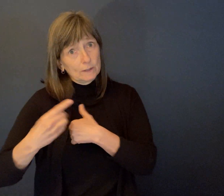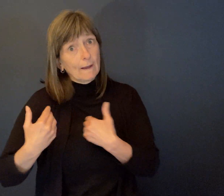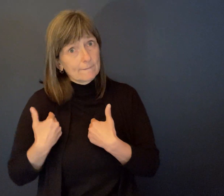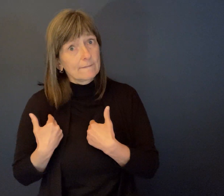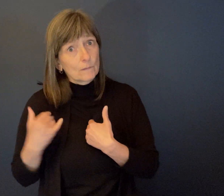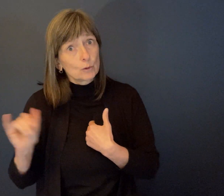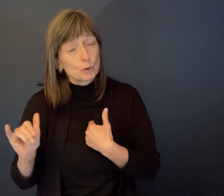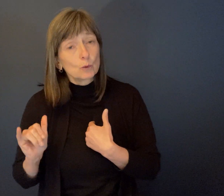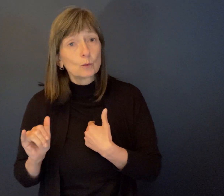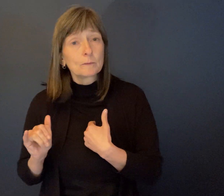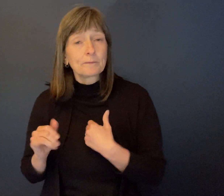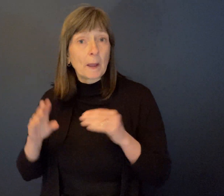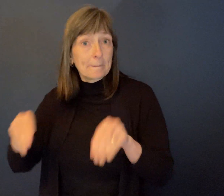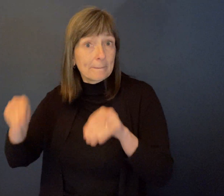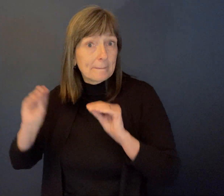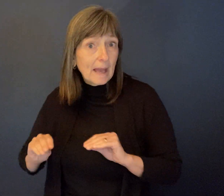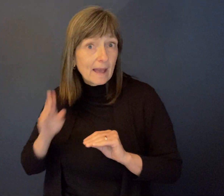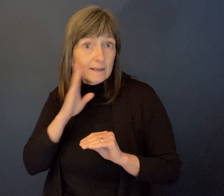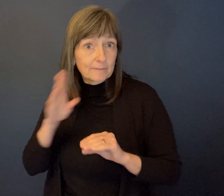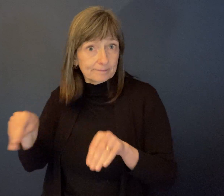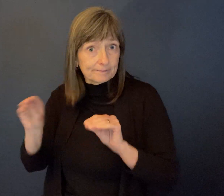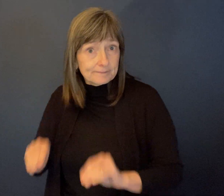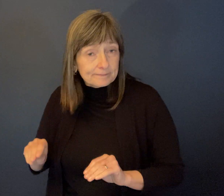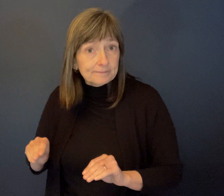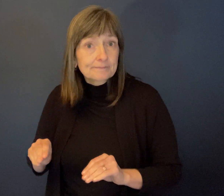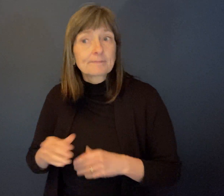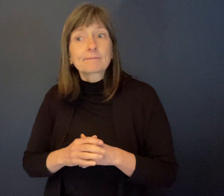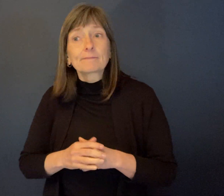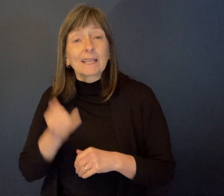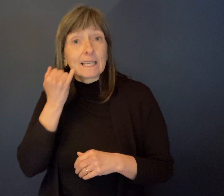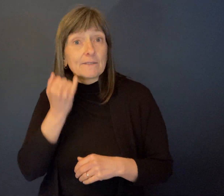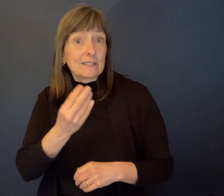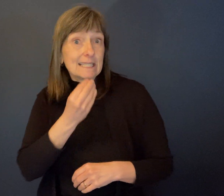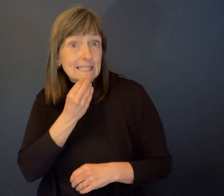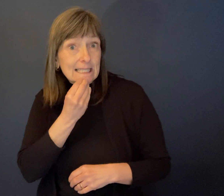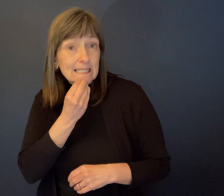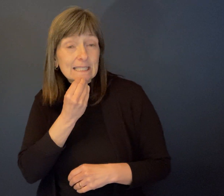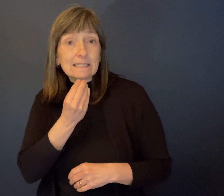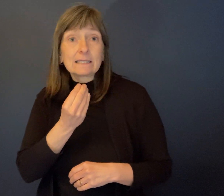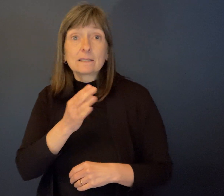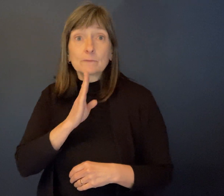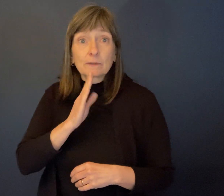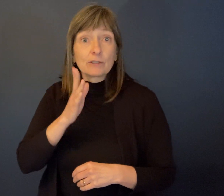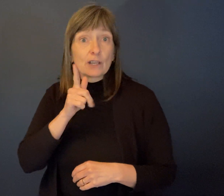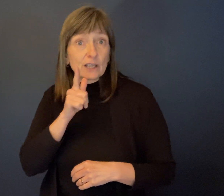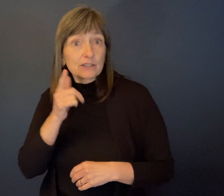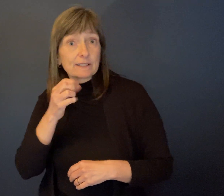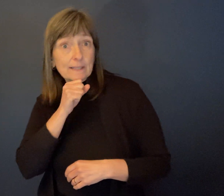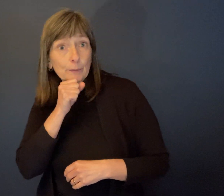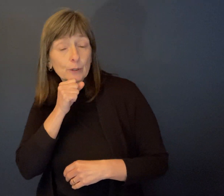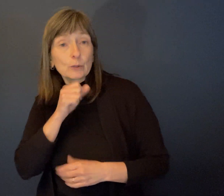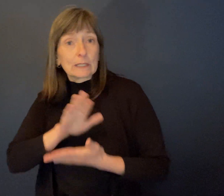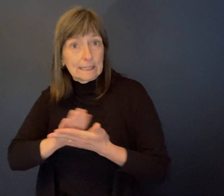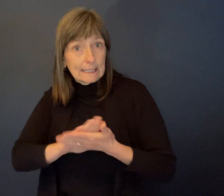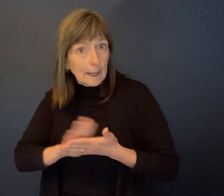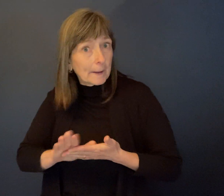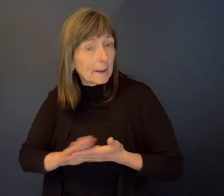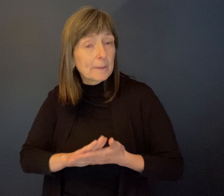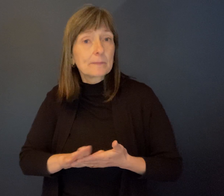for making our bed and cleaning off the table after breakfast and meals. And we would oftentimes go into the kitchen and help wash tissues